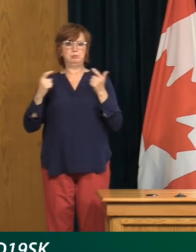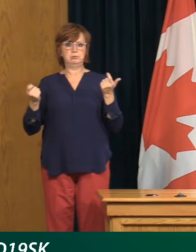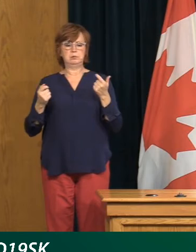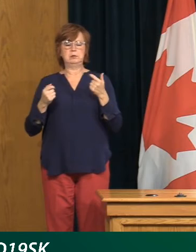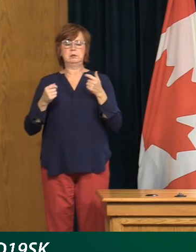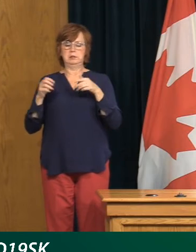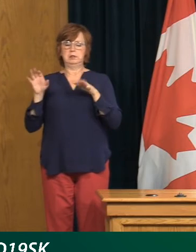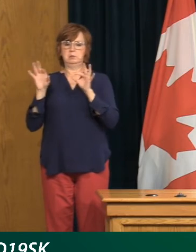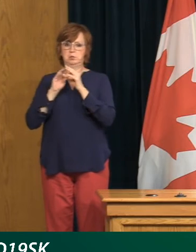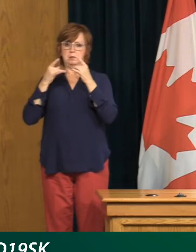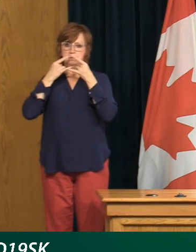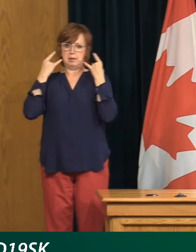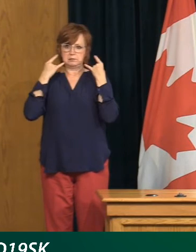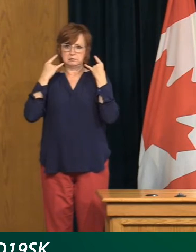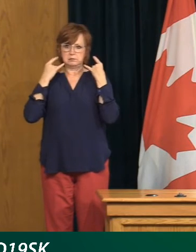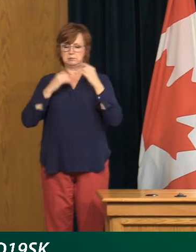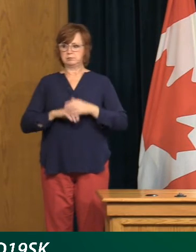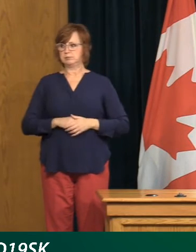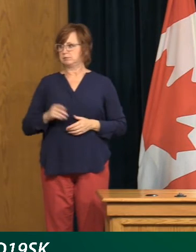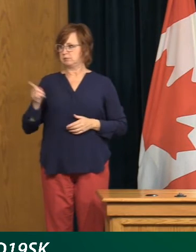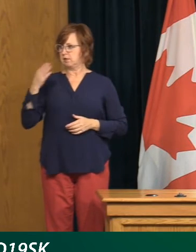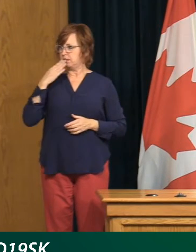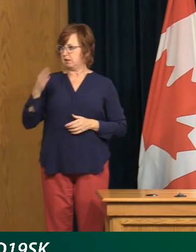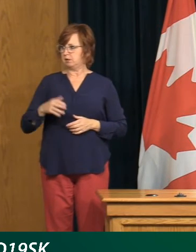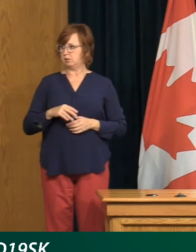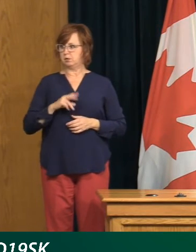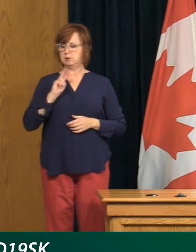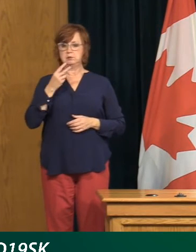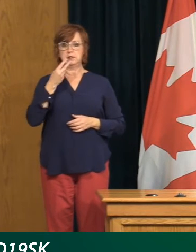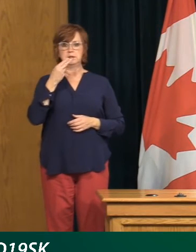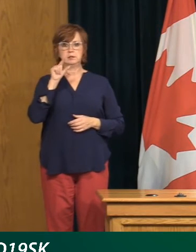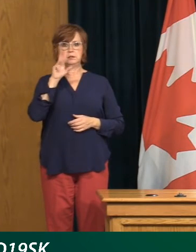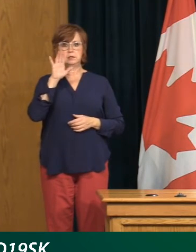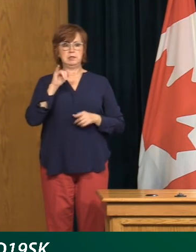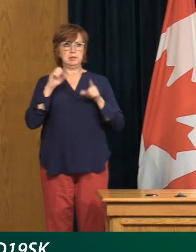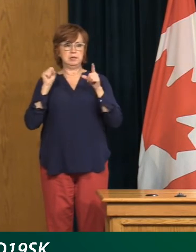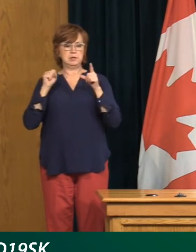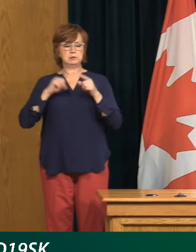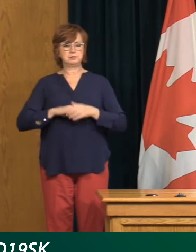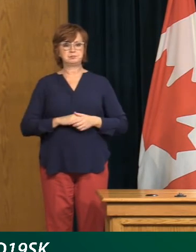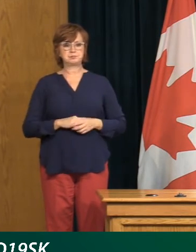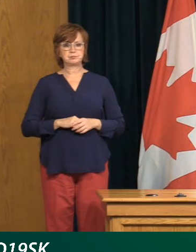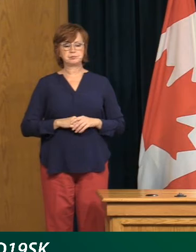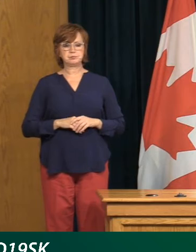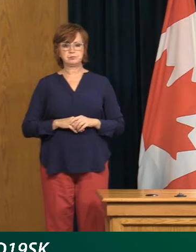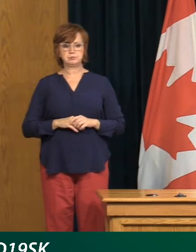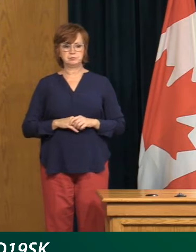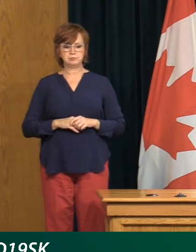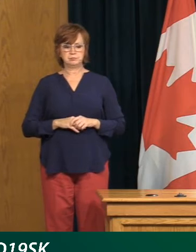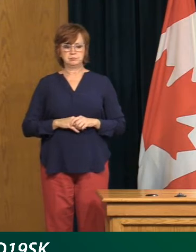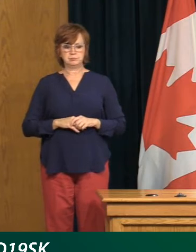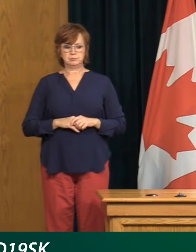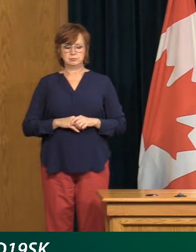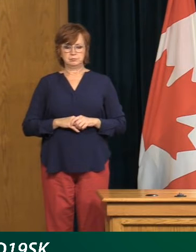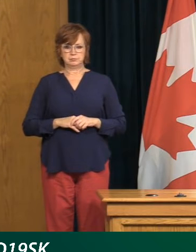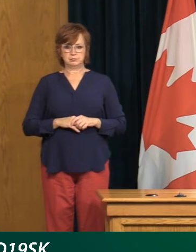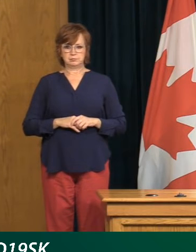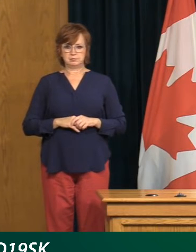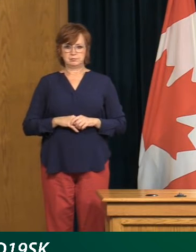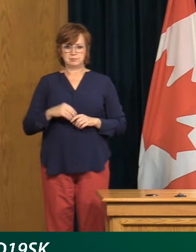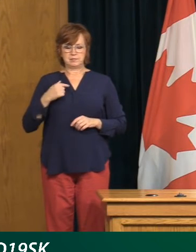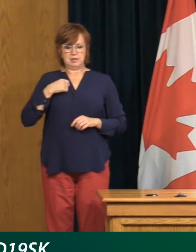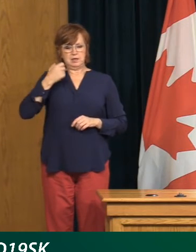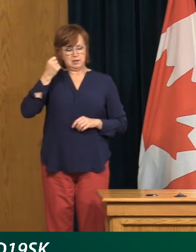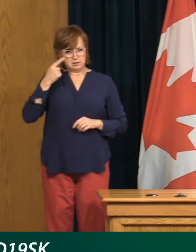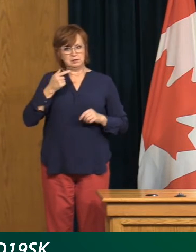in those settings as well. Thank you. Follow-up, Guy? Yeah, I'm just hoping you can answer more succinctly, although